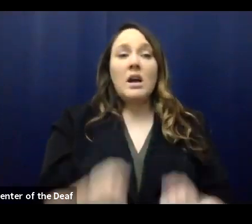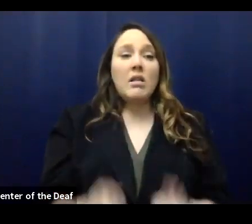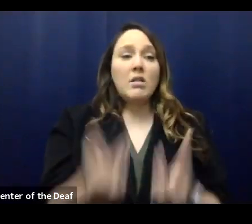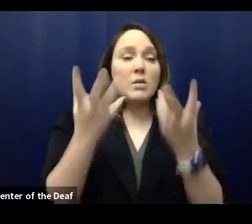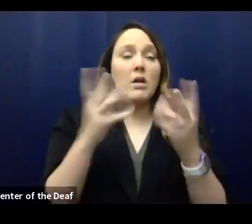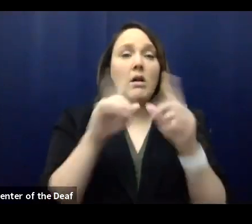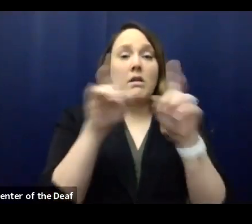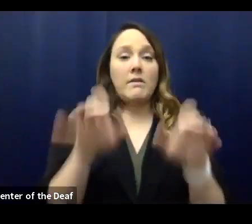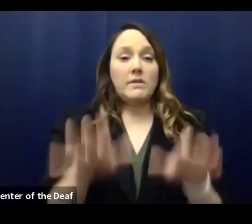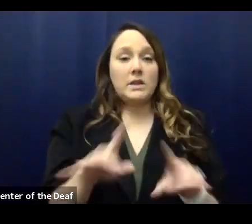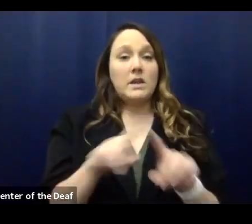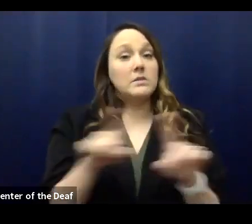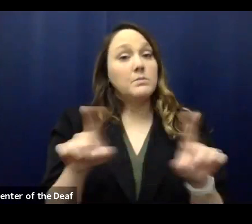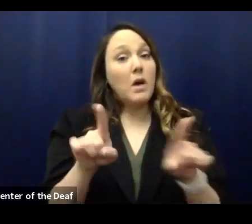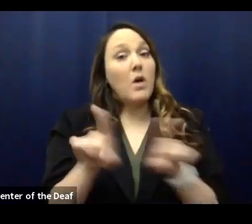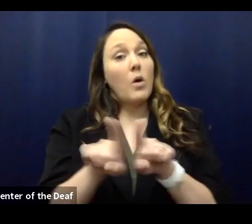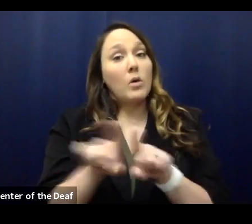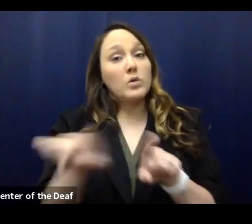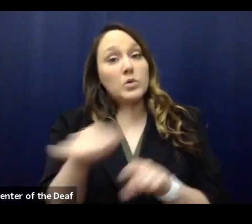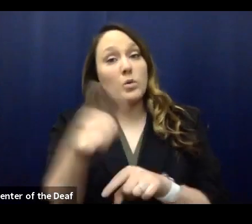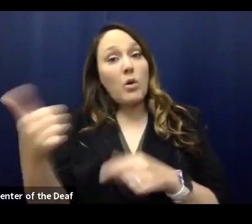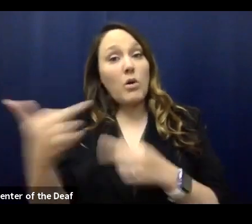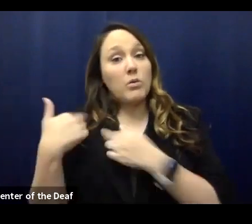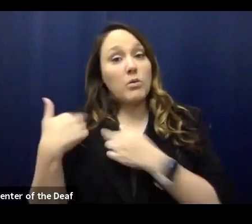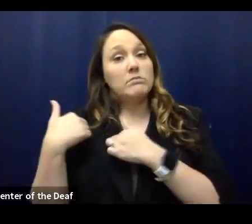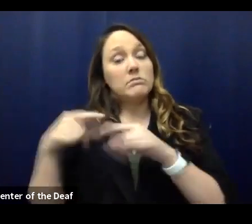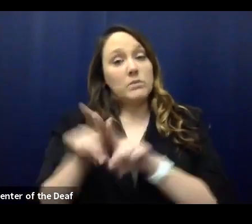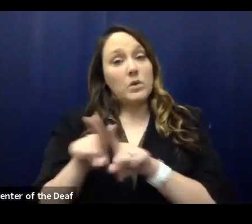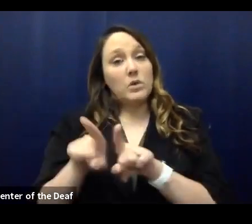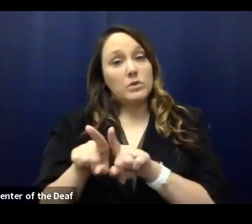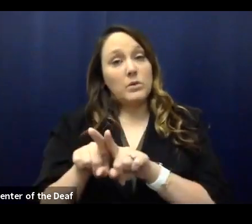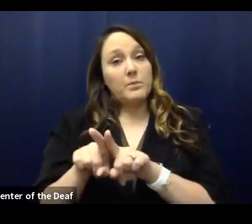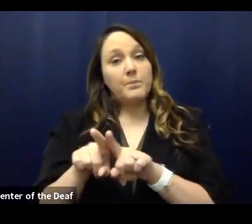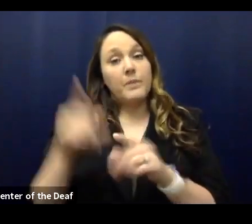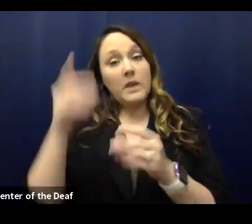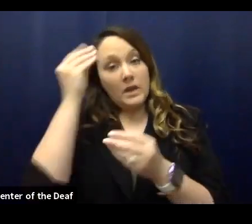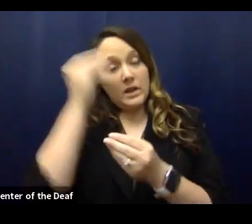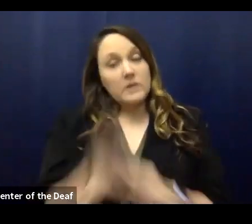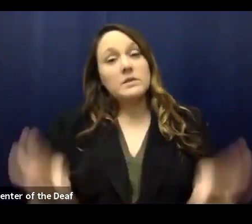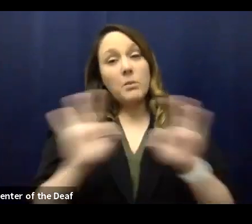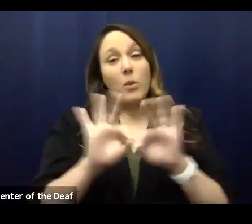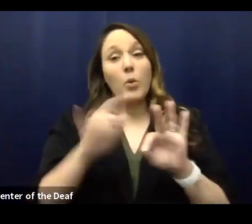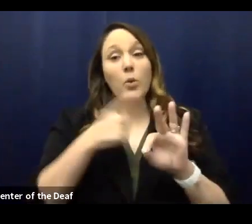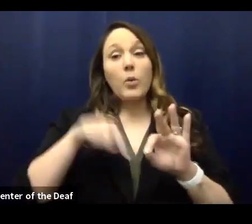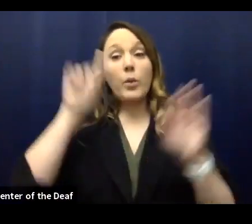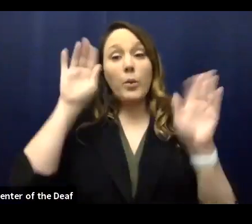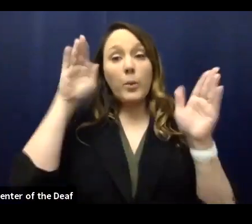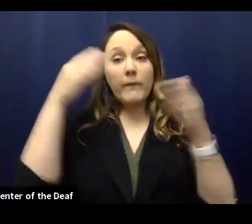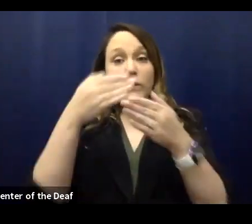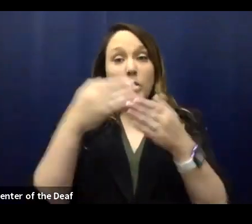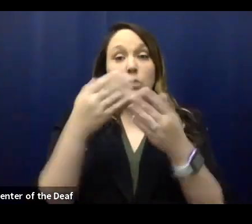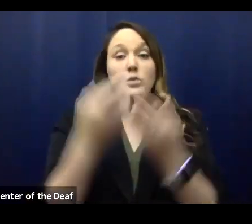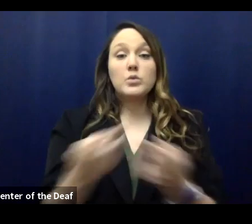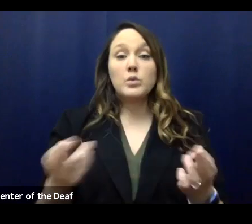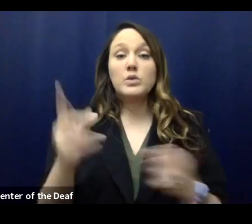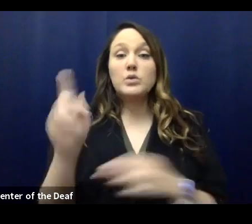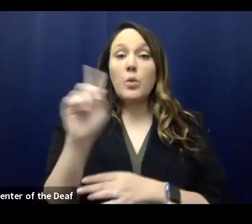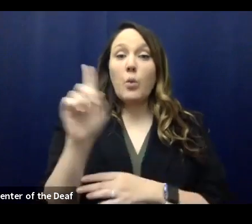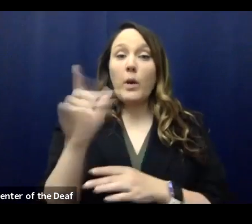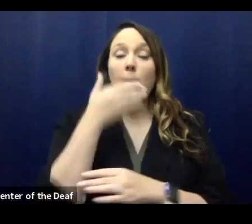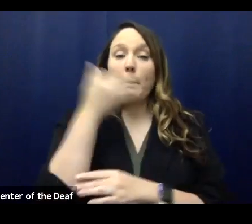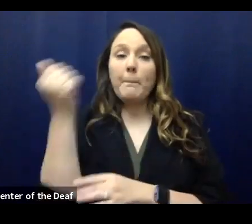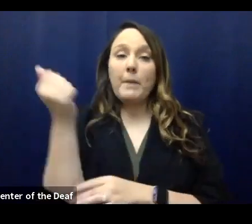but they also have other responsibilities as well. It is imperative that we focus our resources where they do the most good,